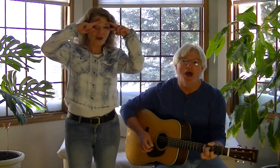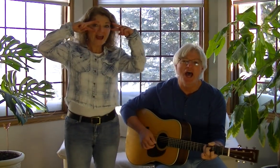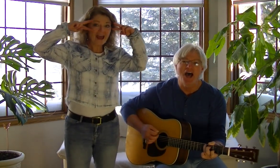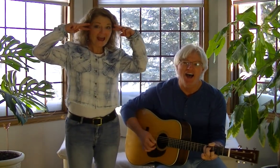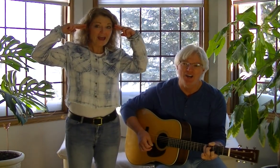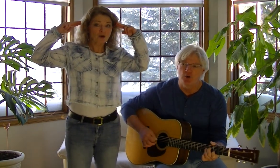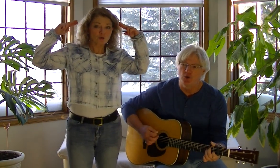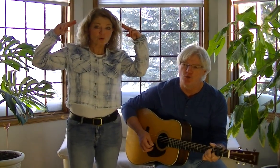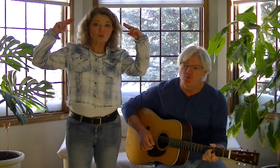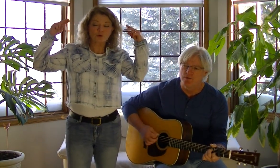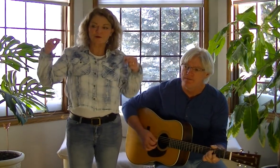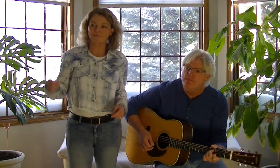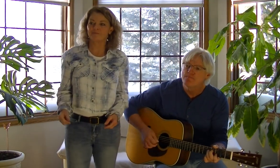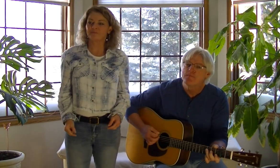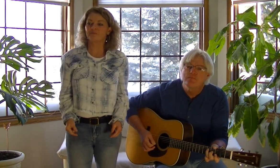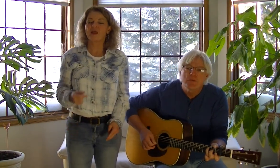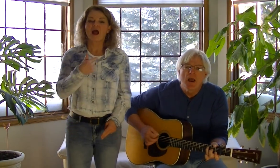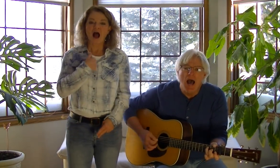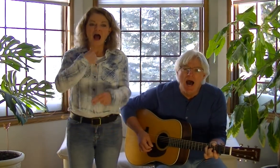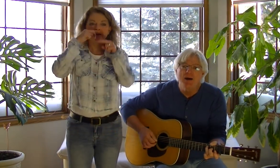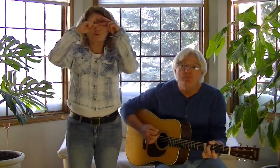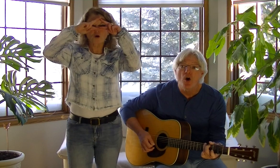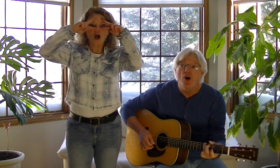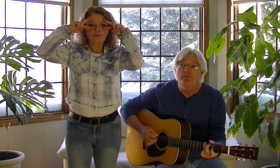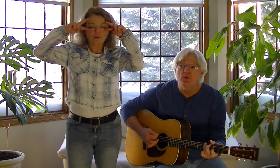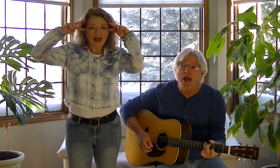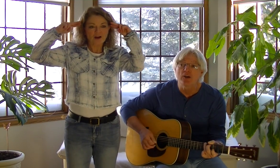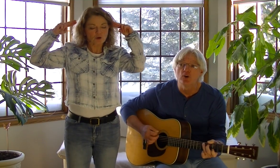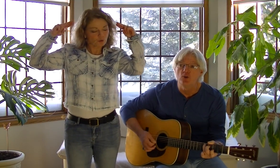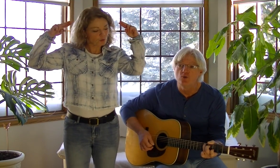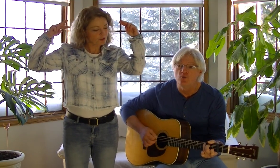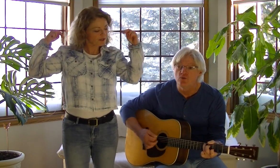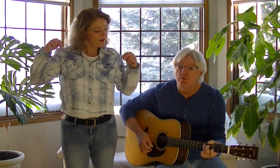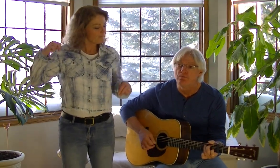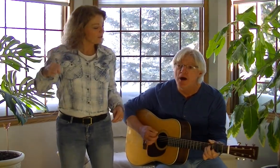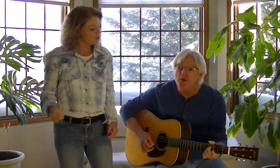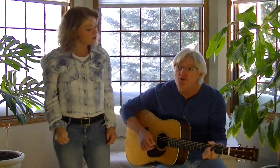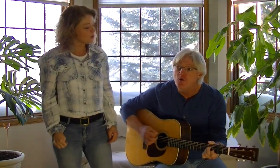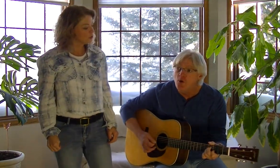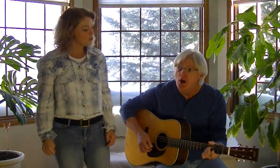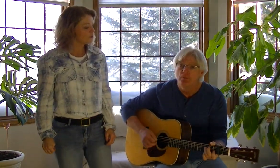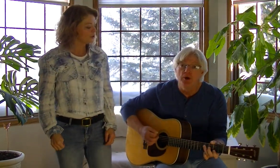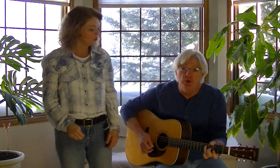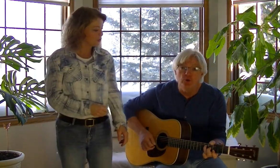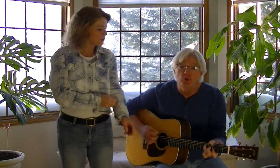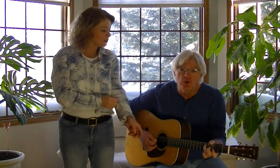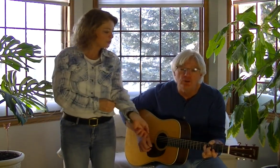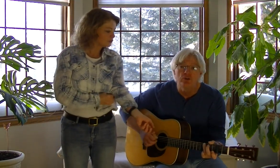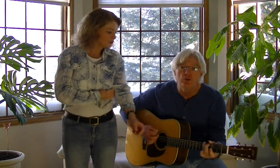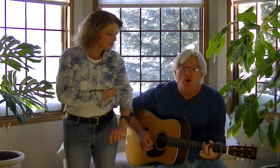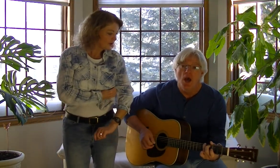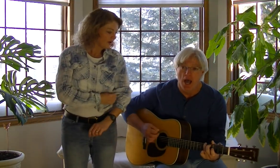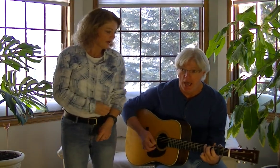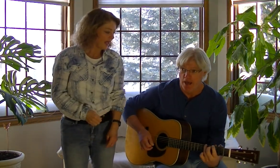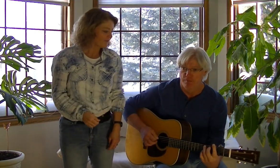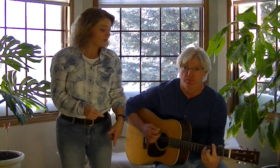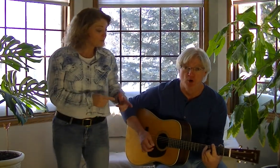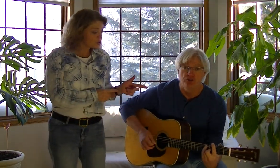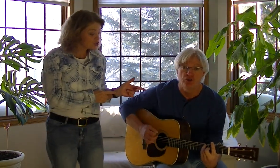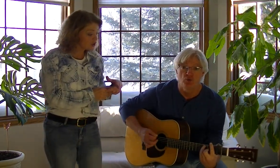raccoon. I'm Robbie Raccoon. Ba-doo. Ba-doo-dee-dee. I have a bushy